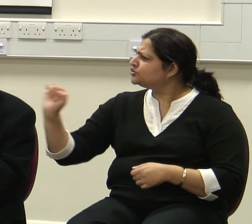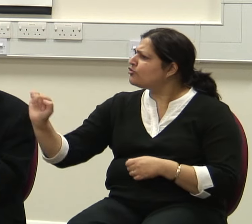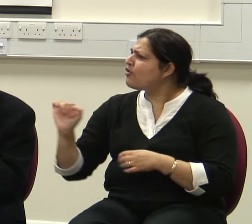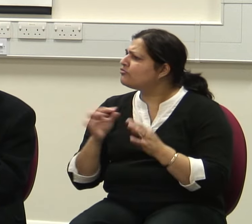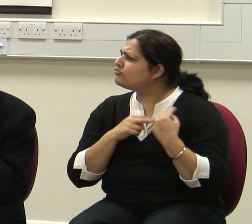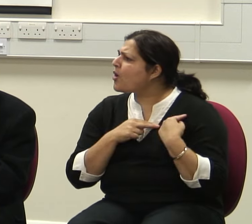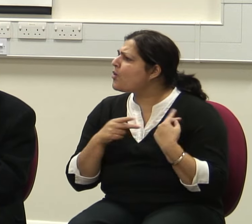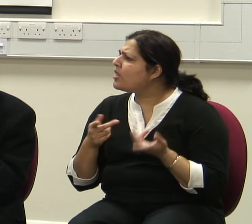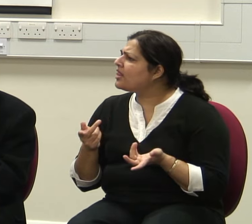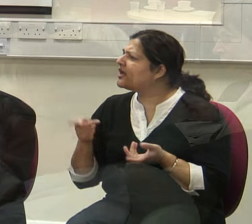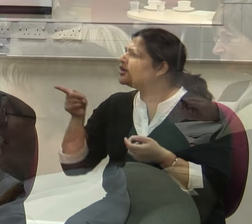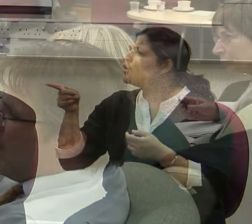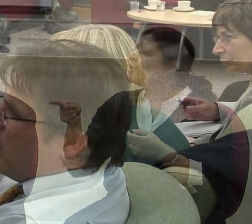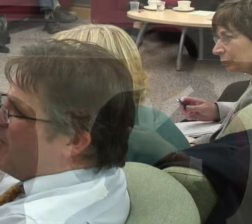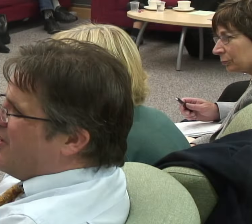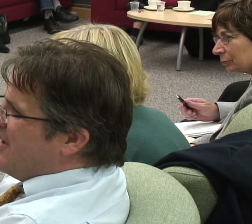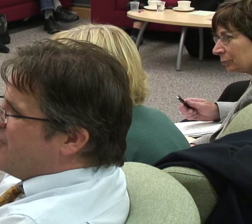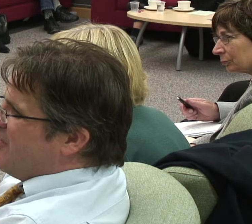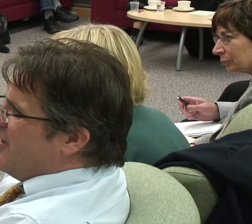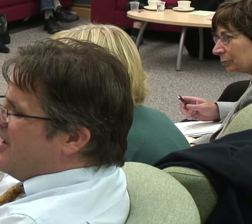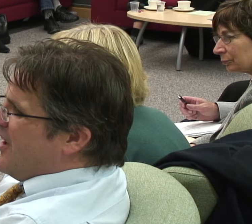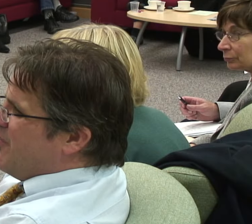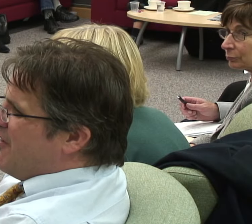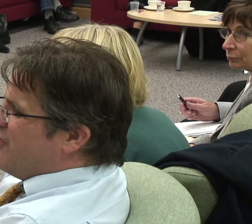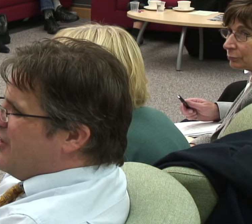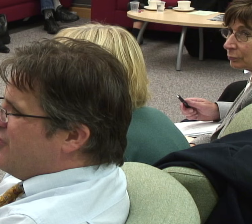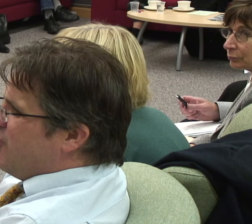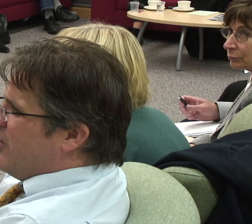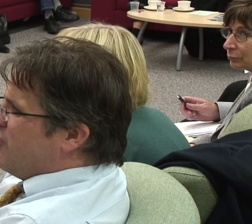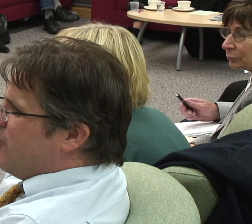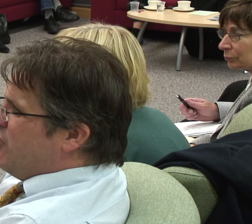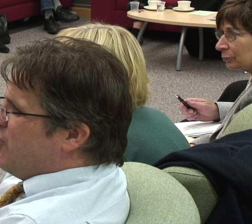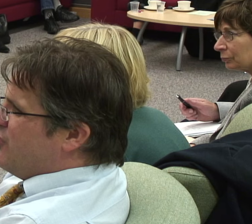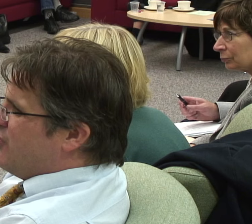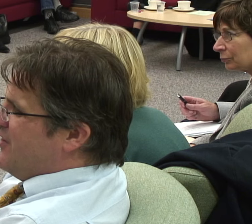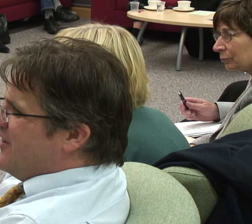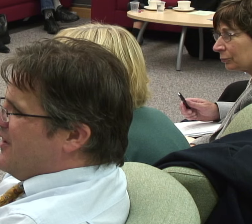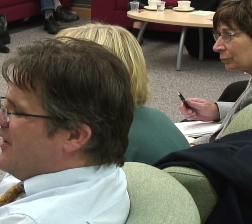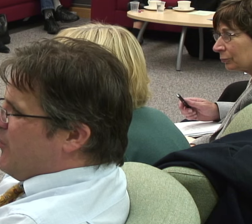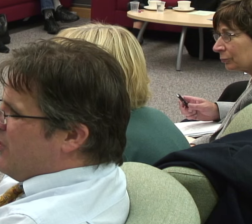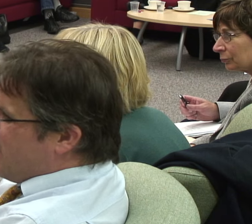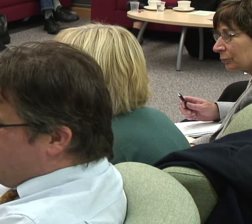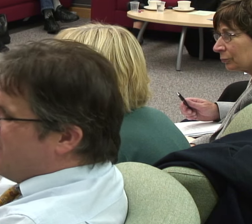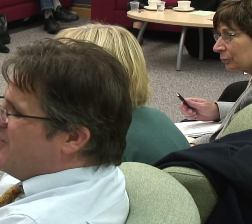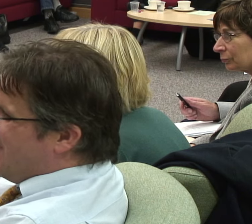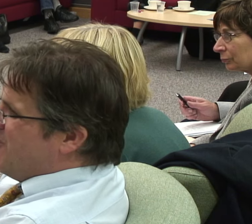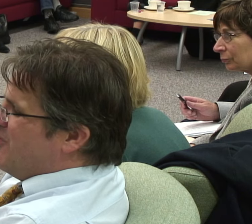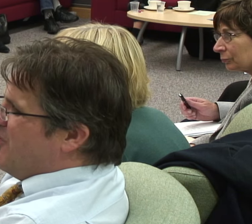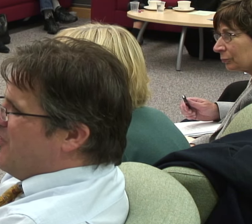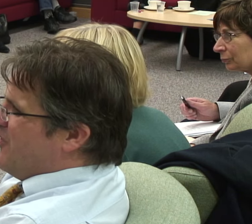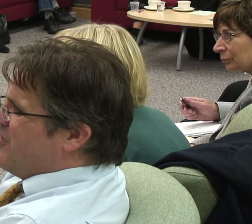or internist. All I'm saying is that there are certain situations when you can treat what's called